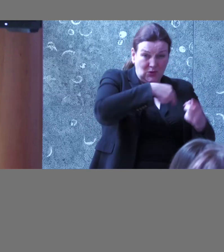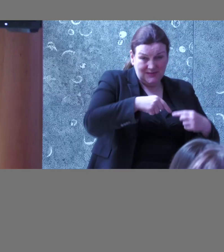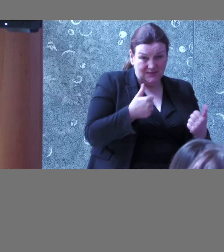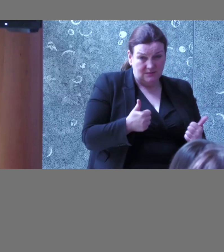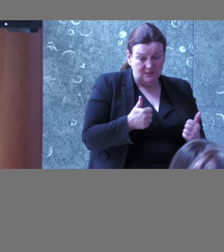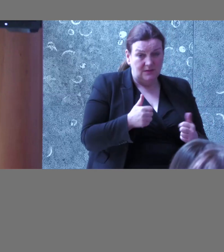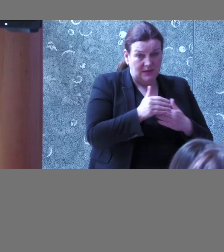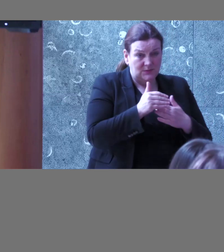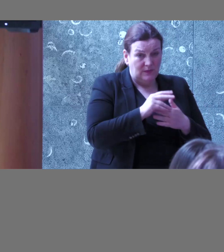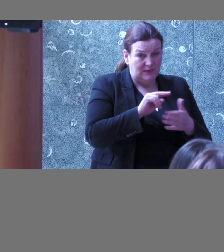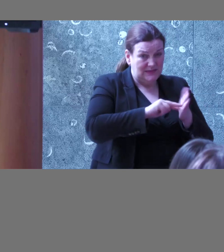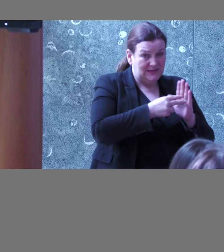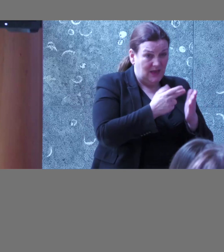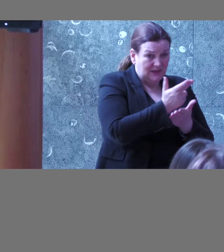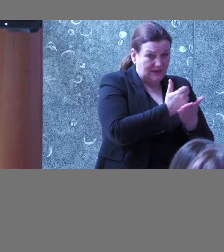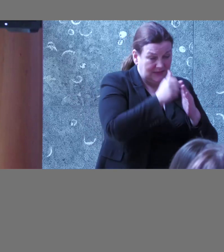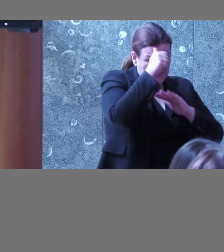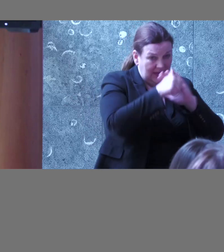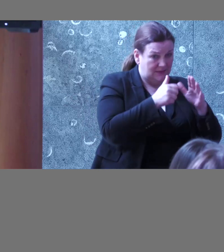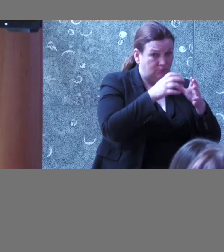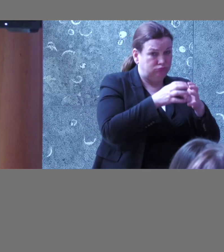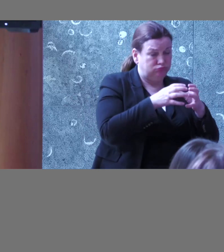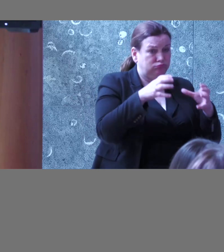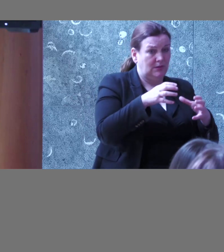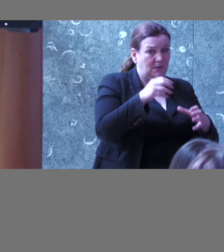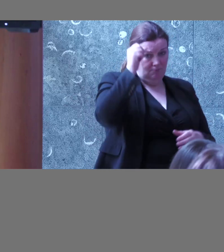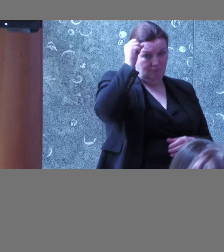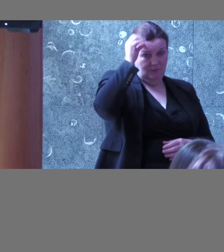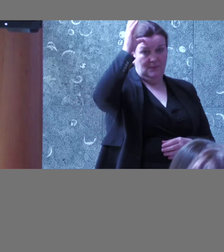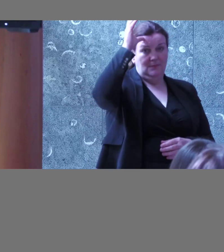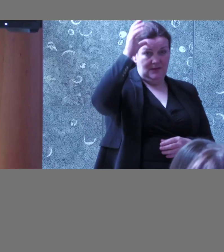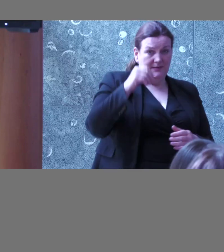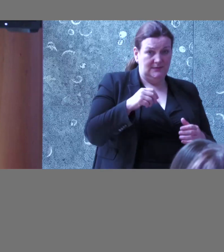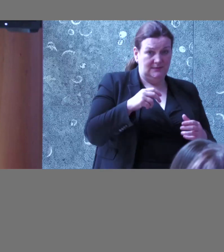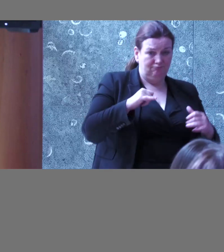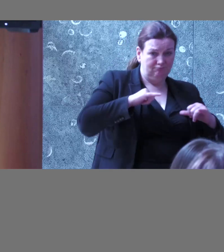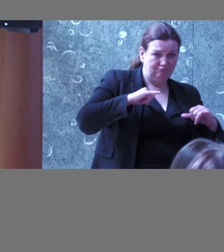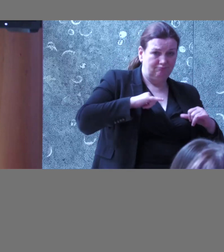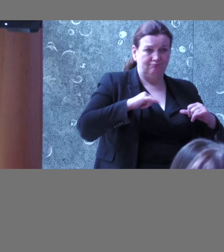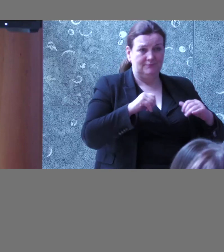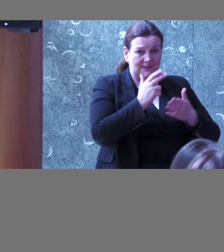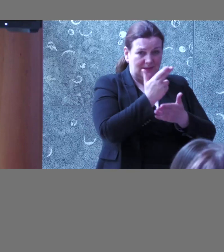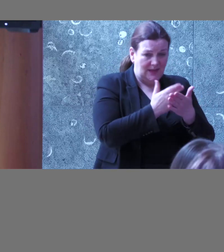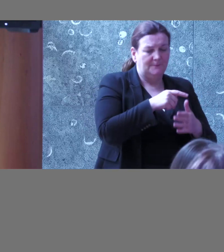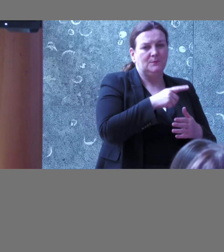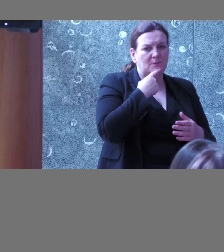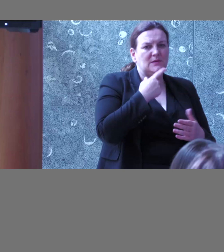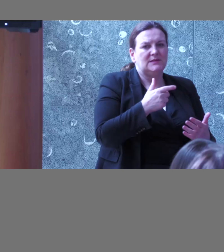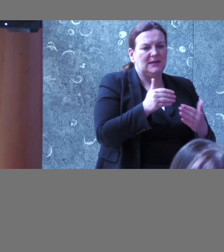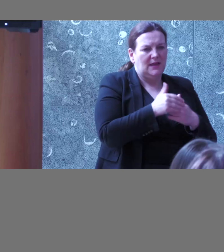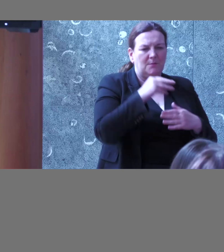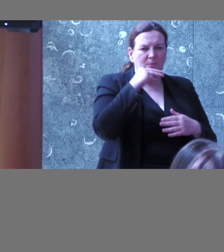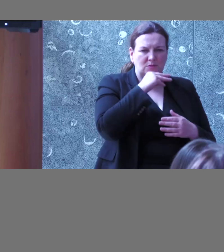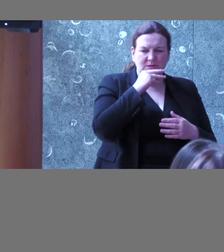within the design skill set increase my kind of design capabilities so absolutely so important to engage with